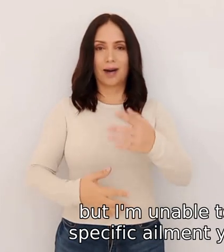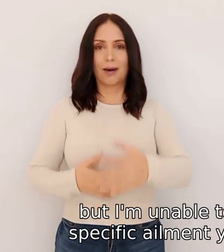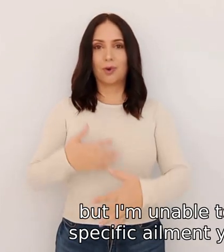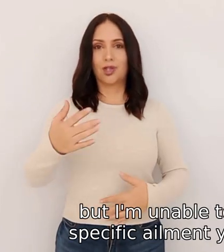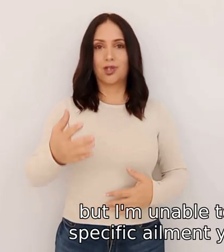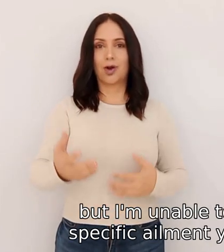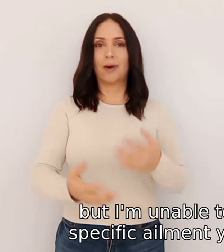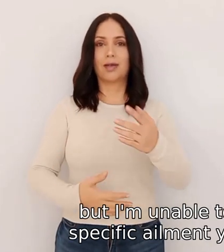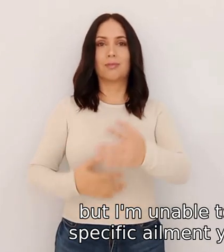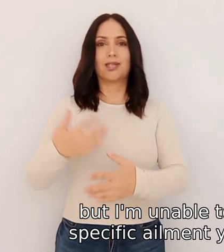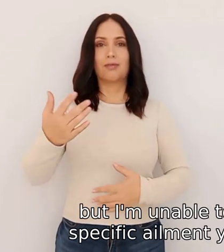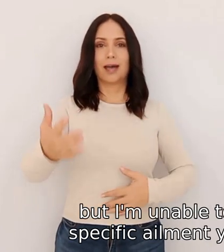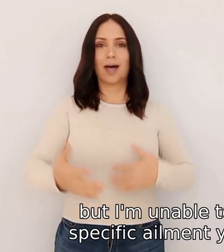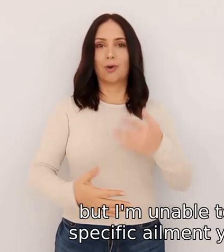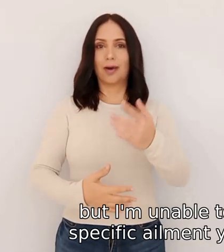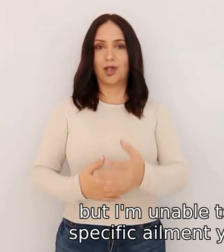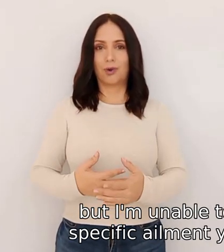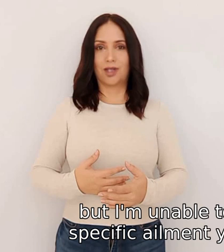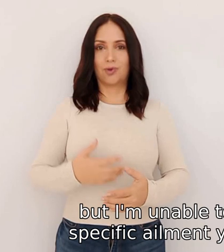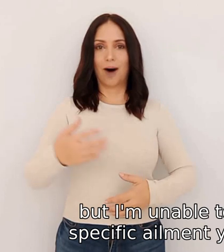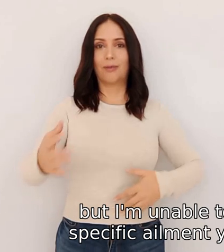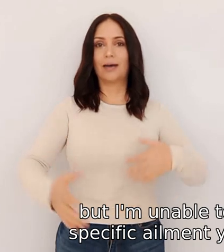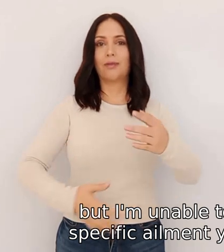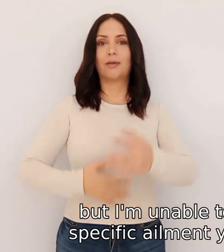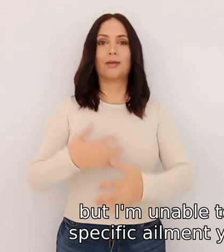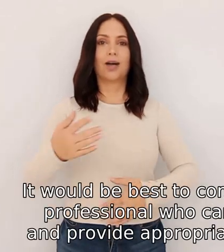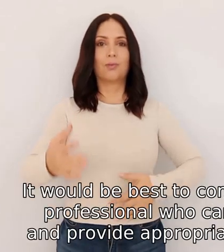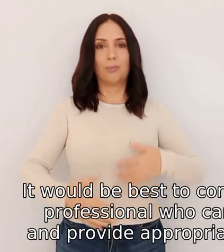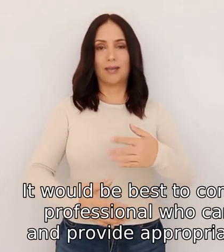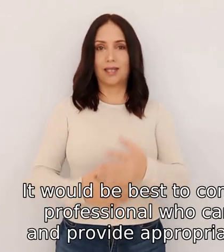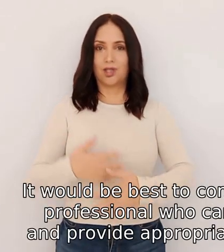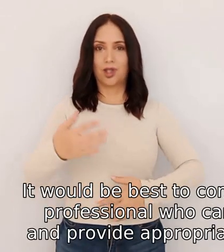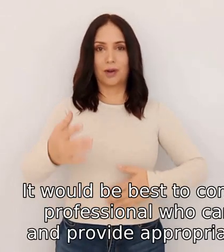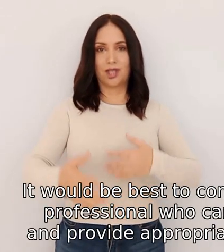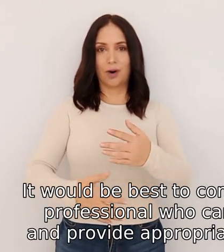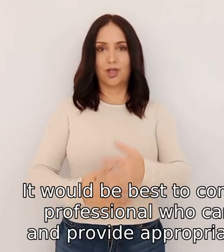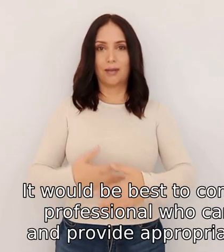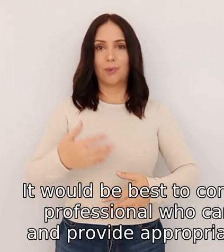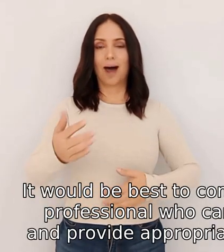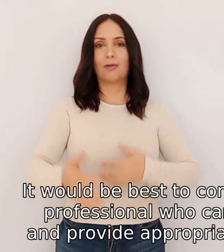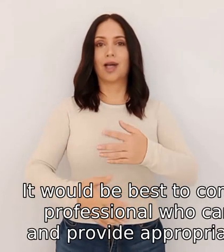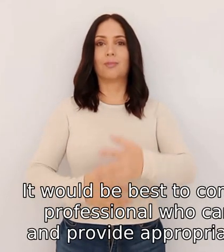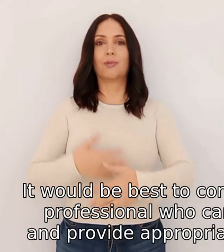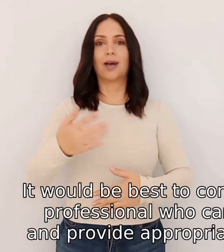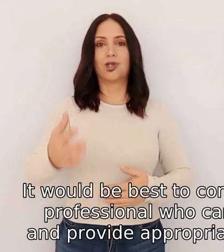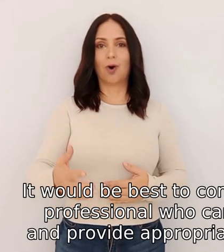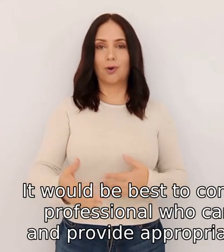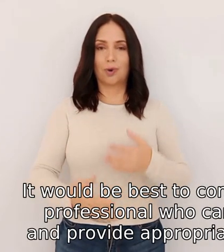unable to determine the specific ailment you're describing it would be best to consult with a health care professional who